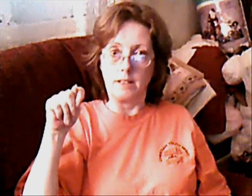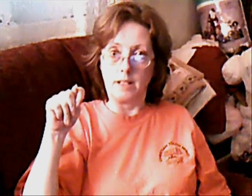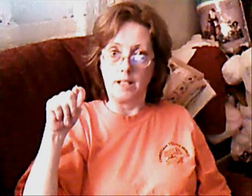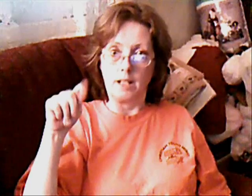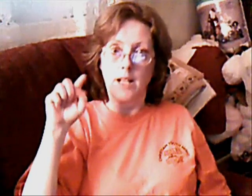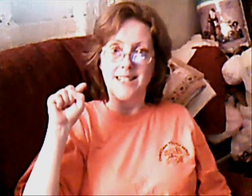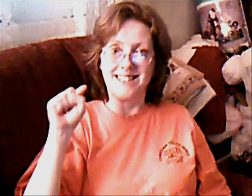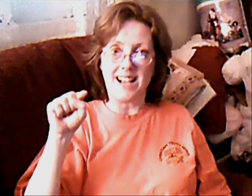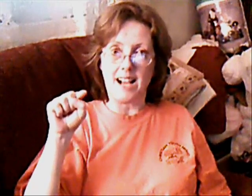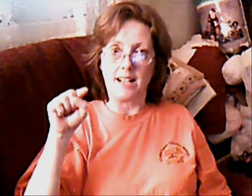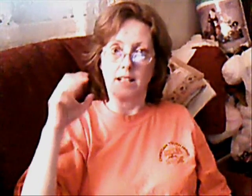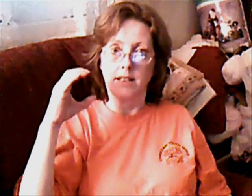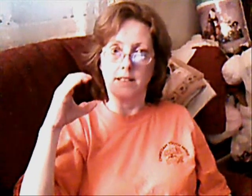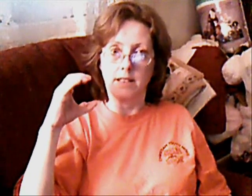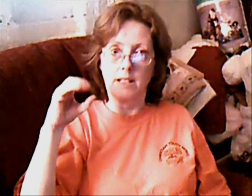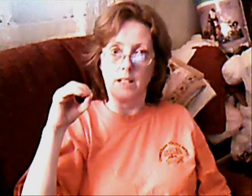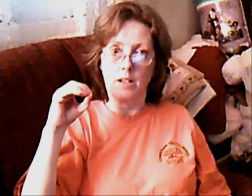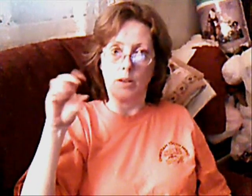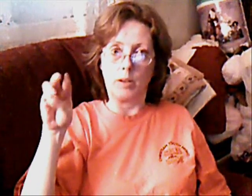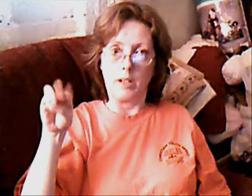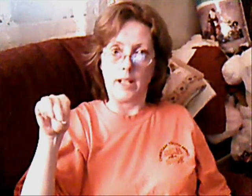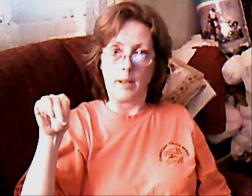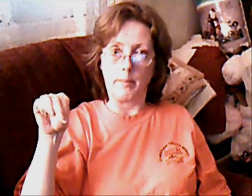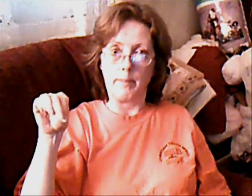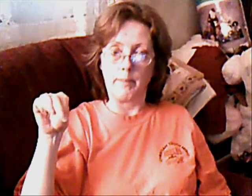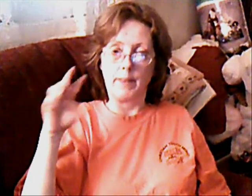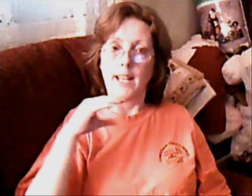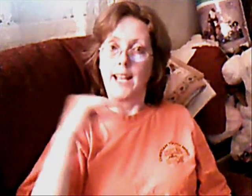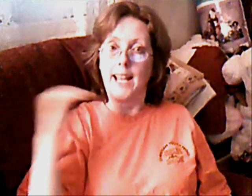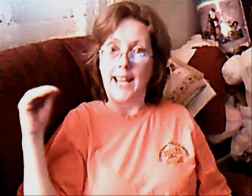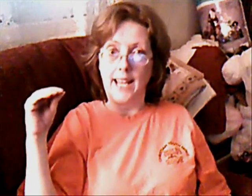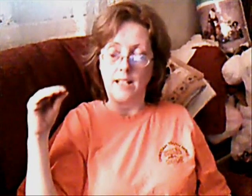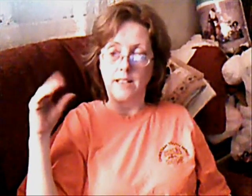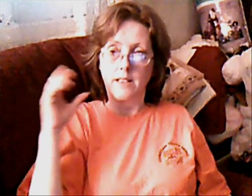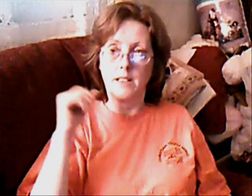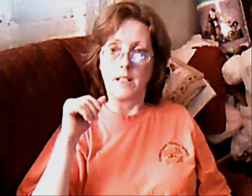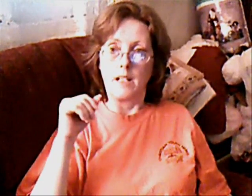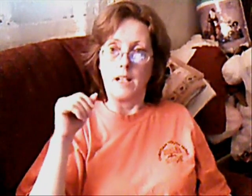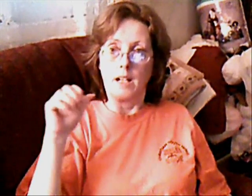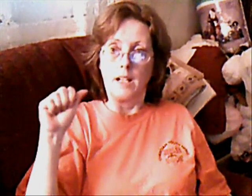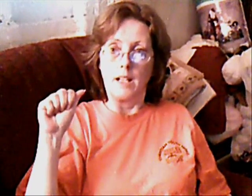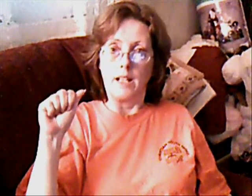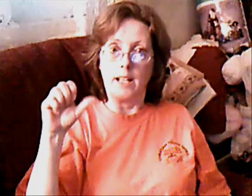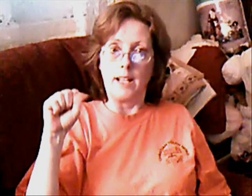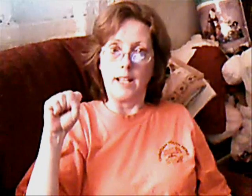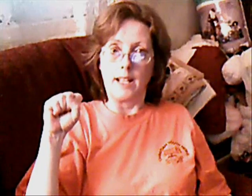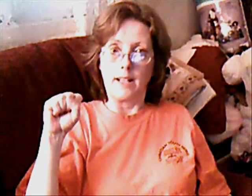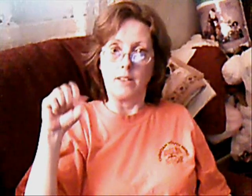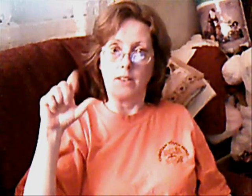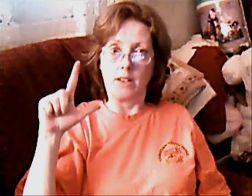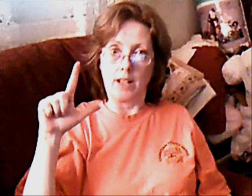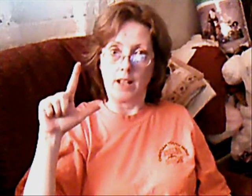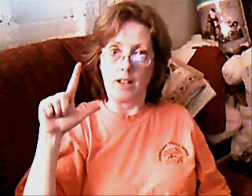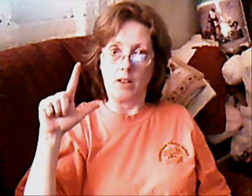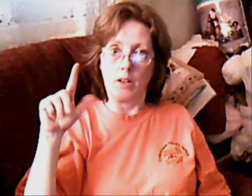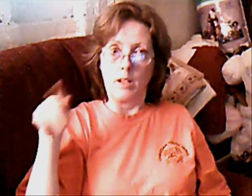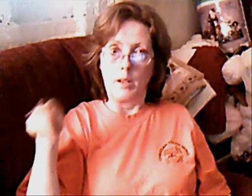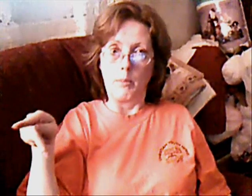great thou art. And when I